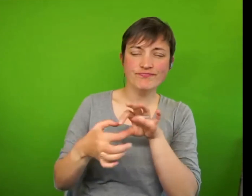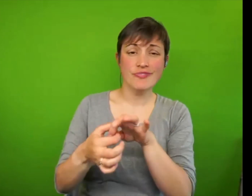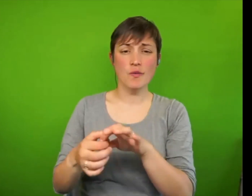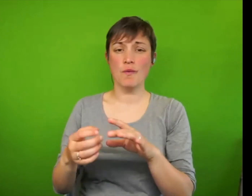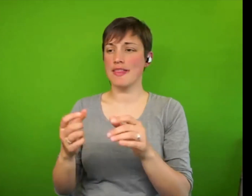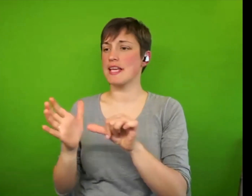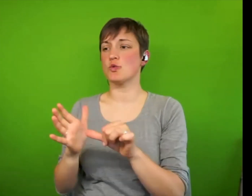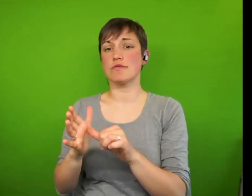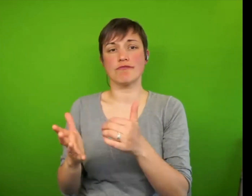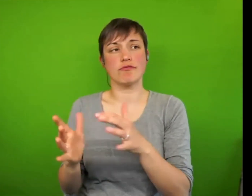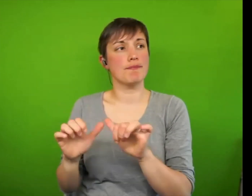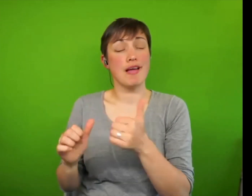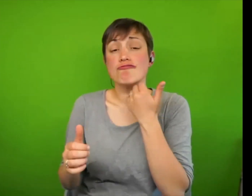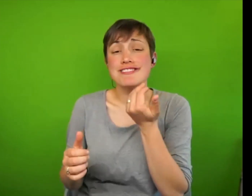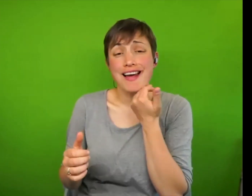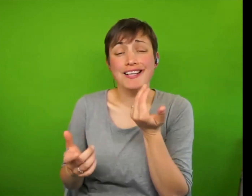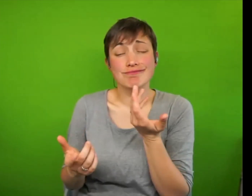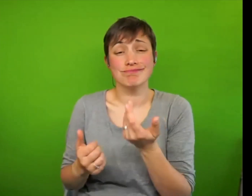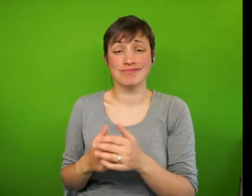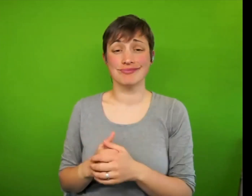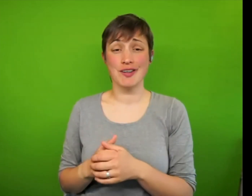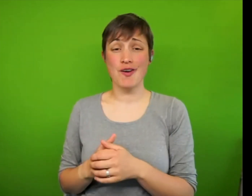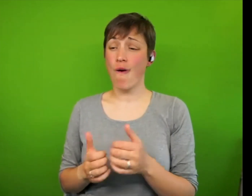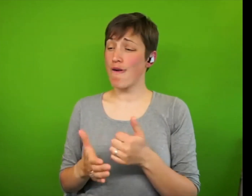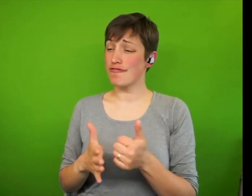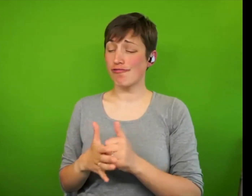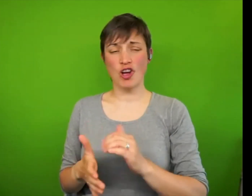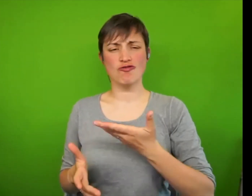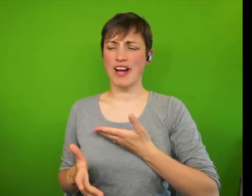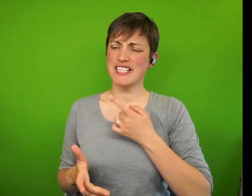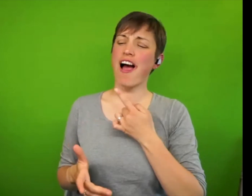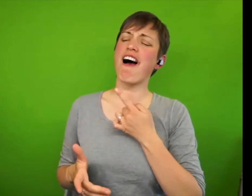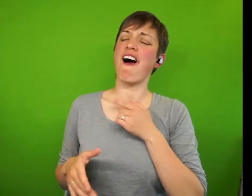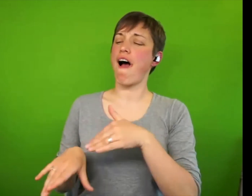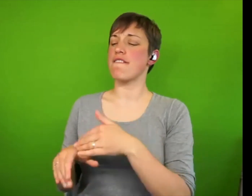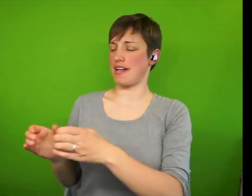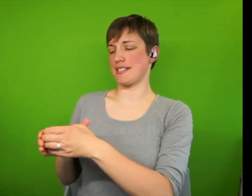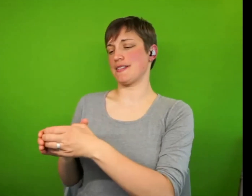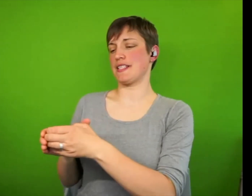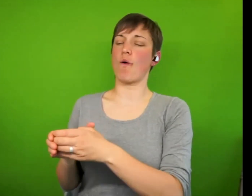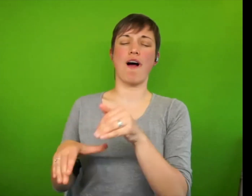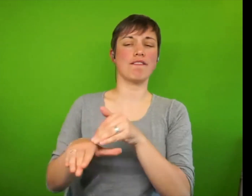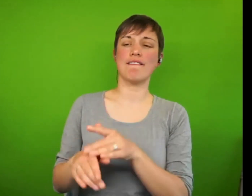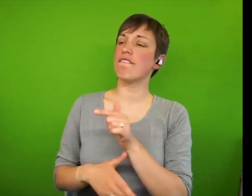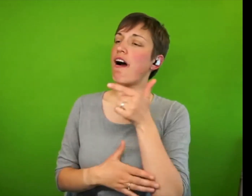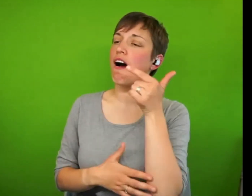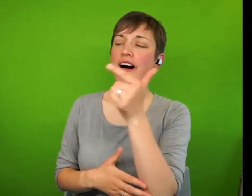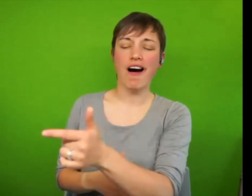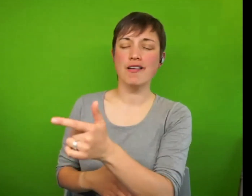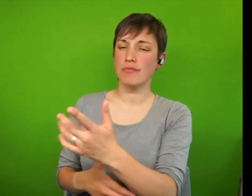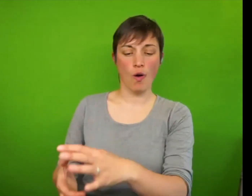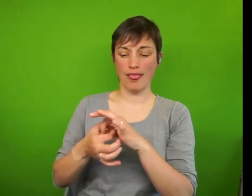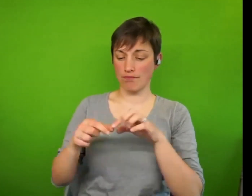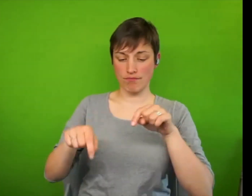often rights being seen as something that affect particular groups or people in faraway places, but not relating to people